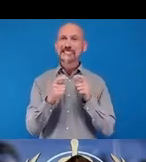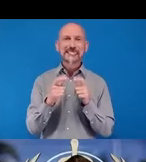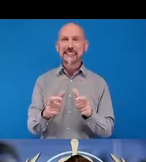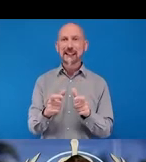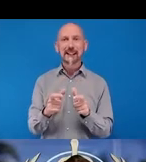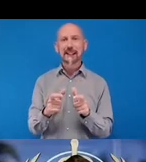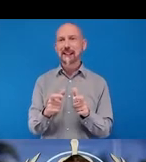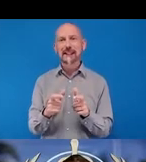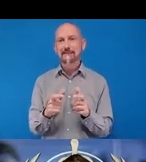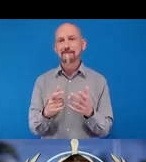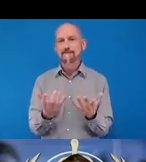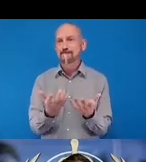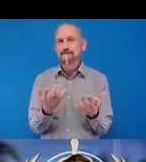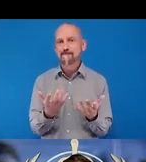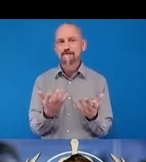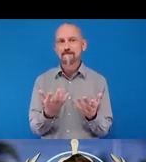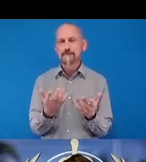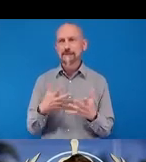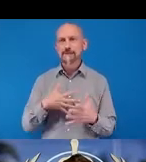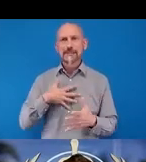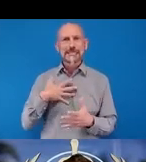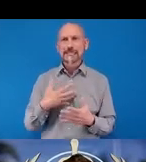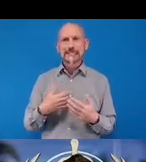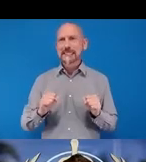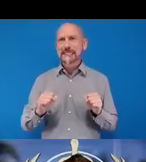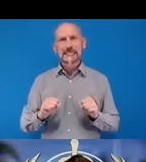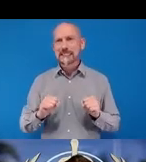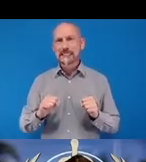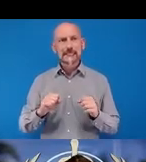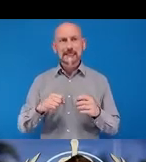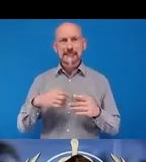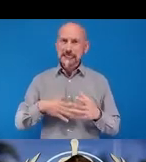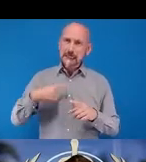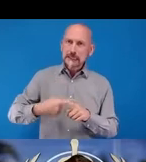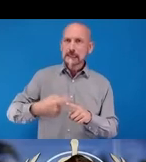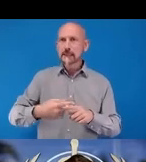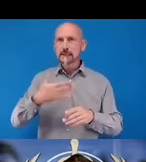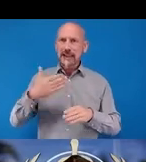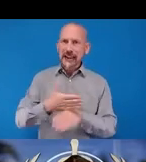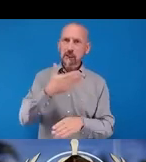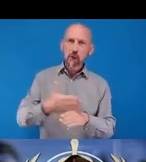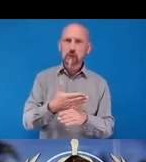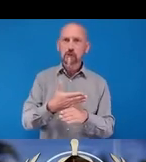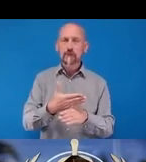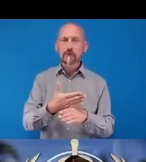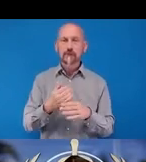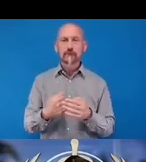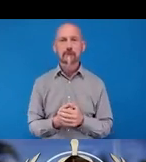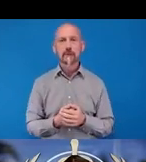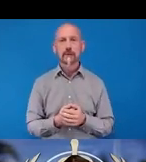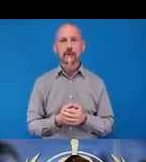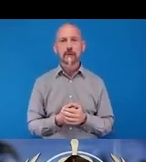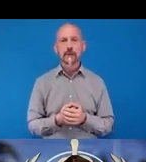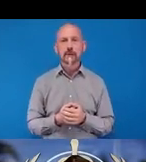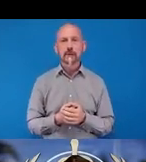a feeling of urgency for action. Alakos And if I bring to the